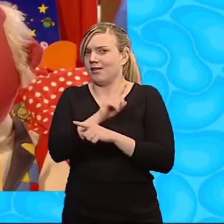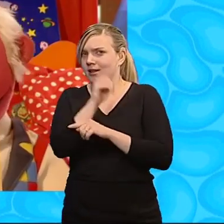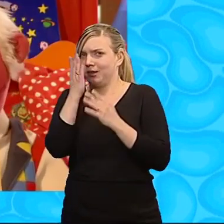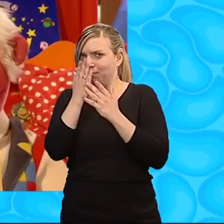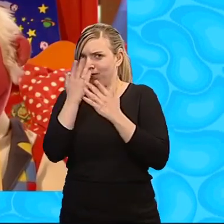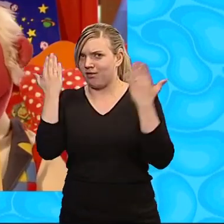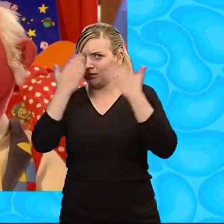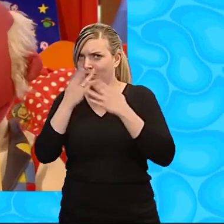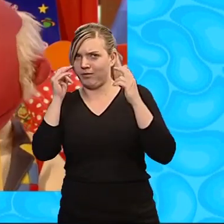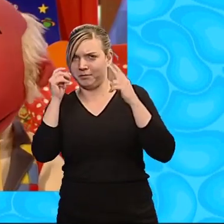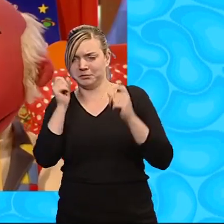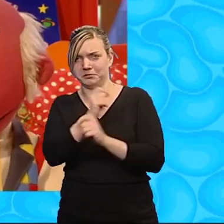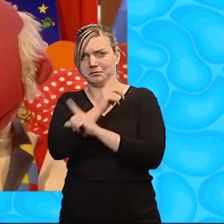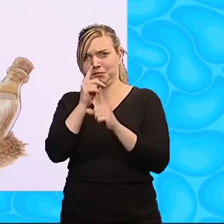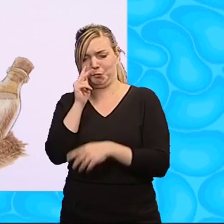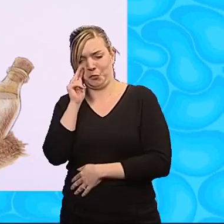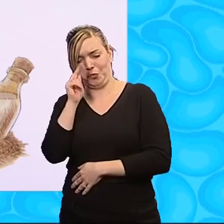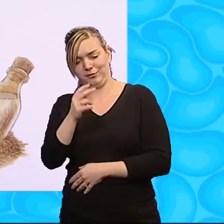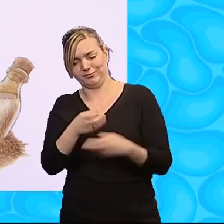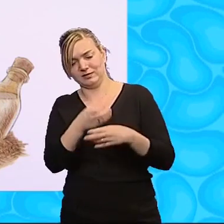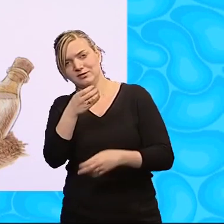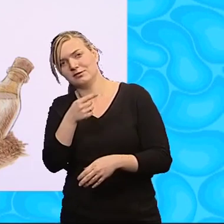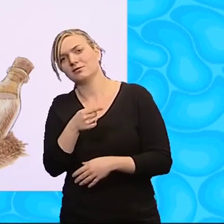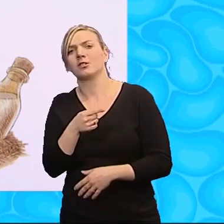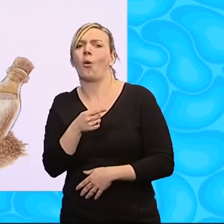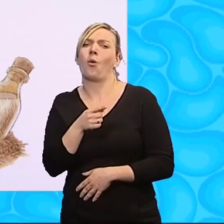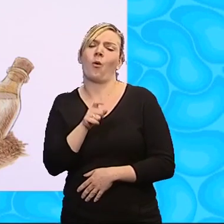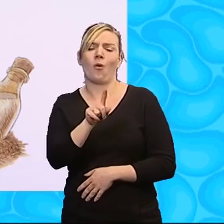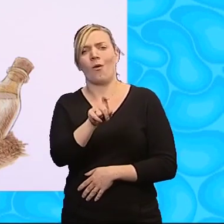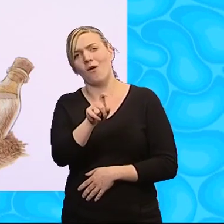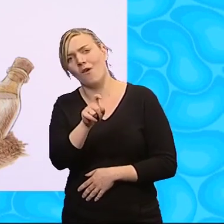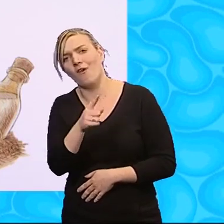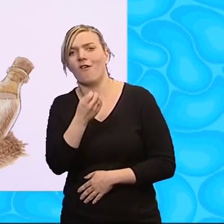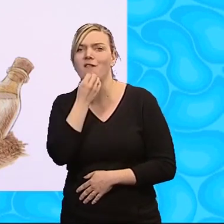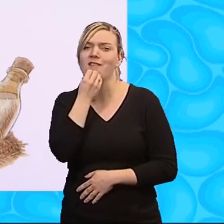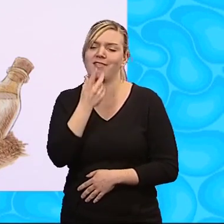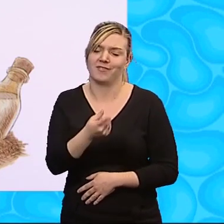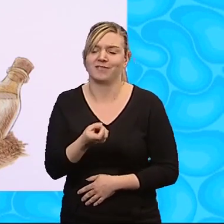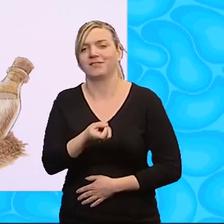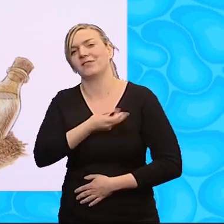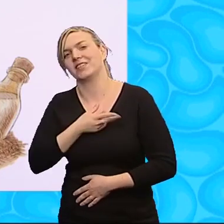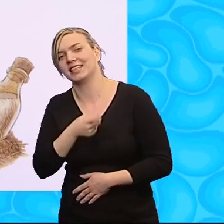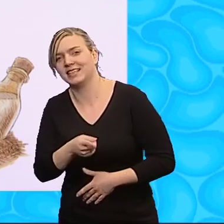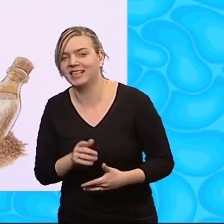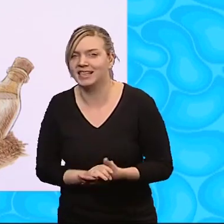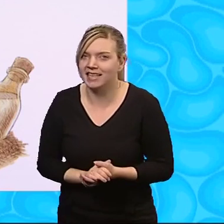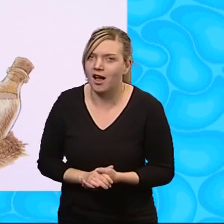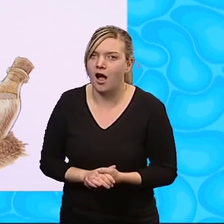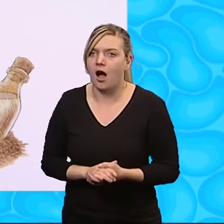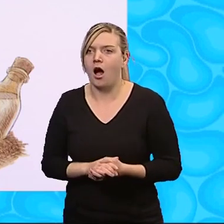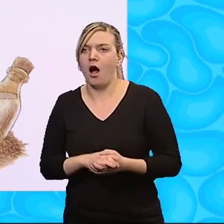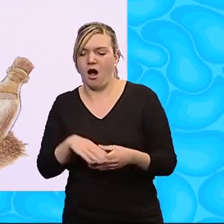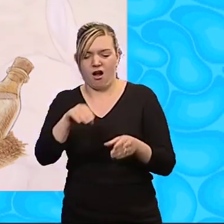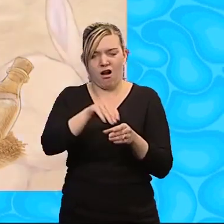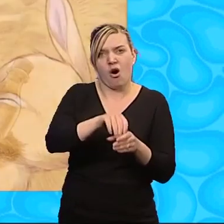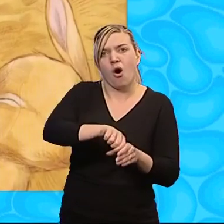Rabbit woke and looked at his present. Dear Hedgehog, a bottle of moonlight indeed. He took